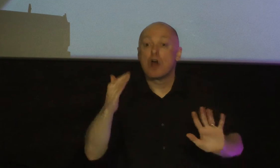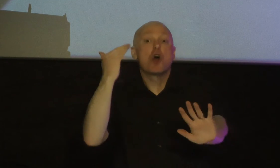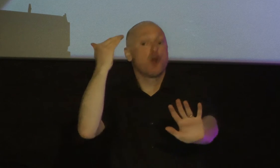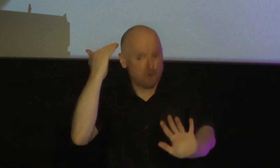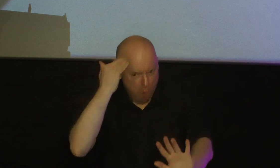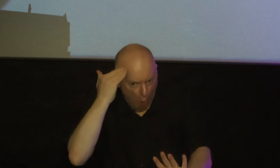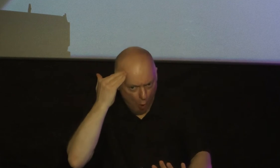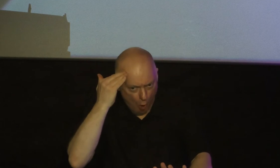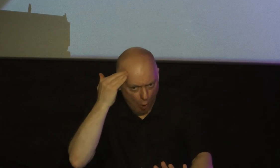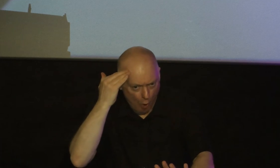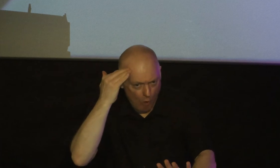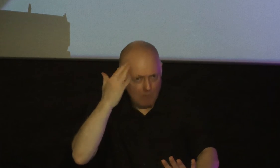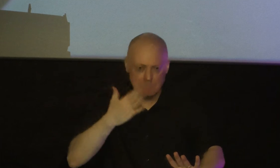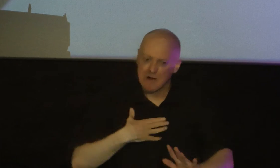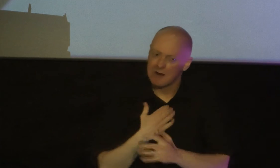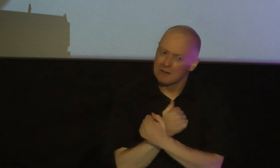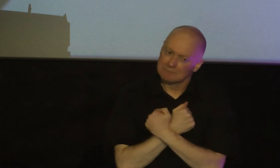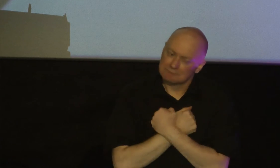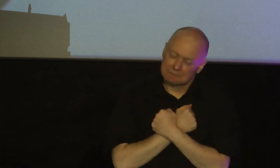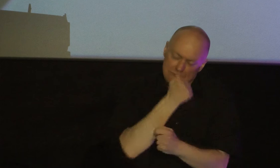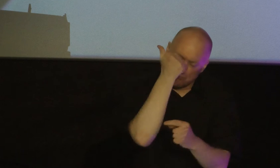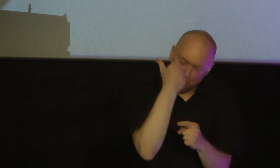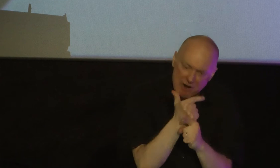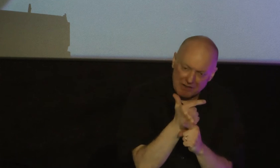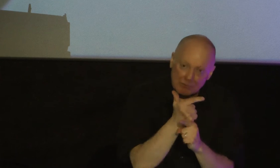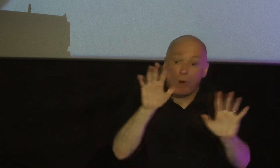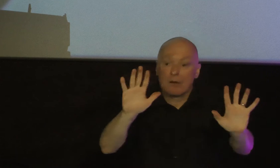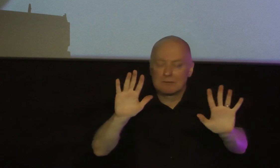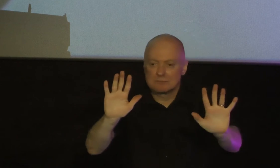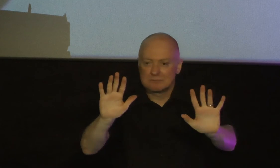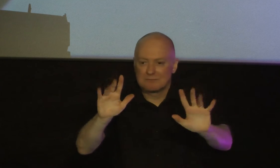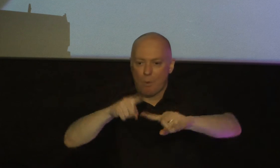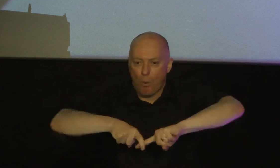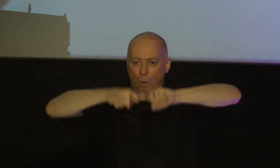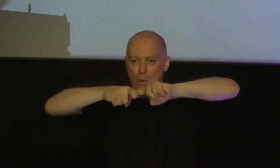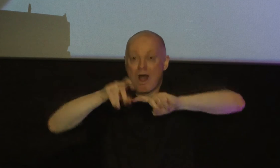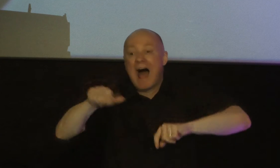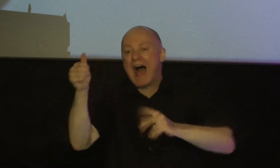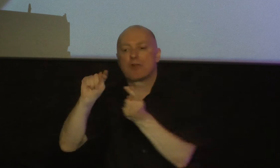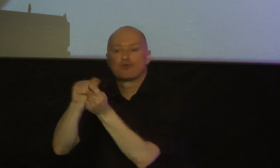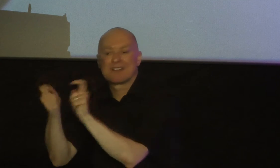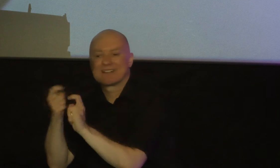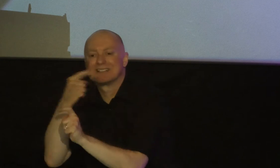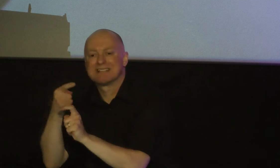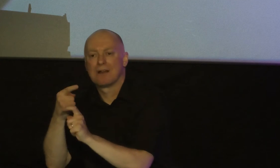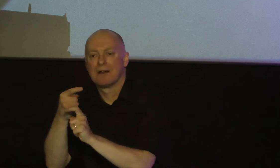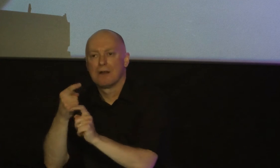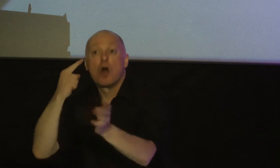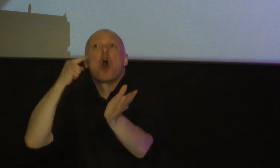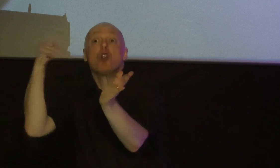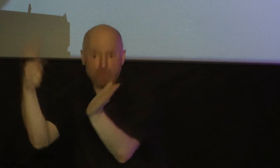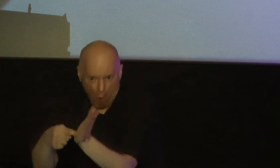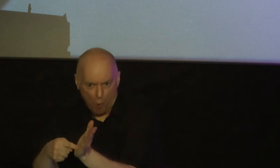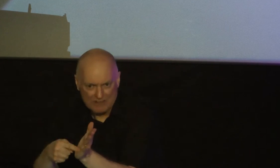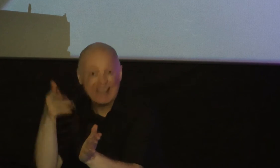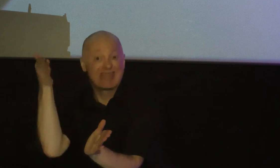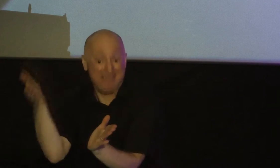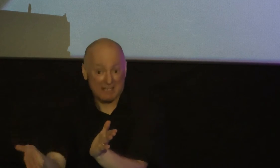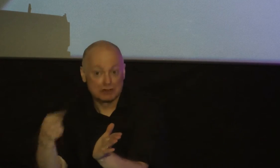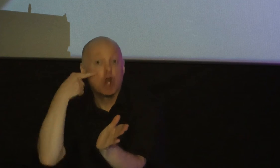my beloved brothers we're going to stop there for a second other translations say take note of this this